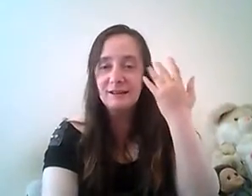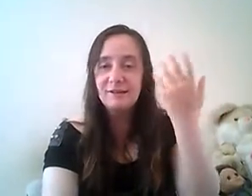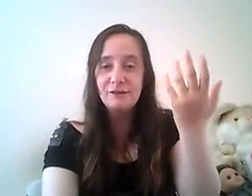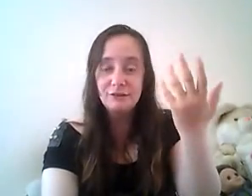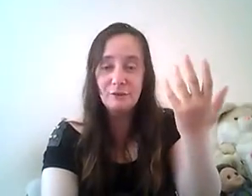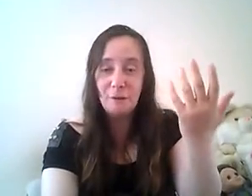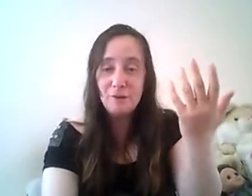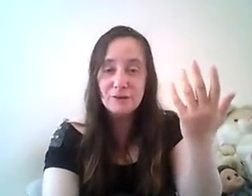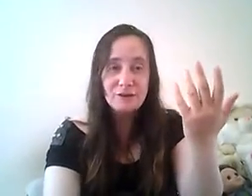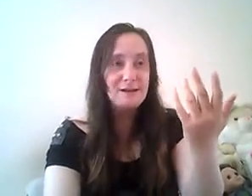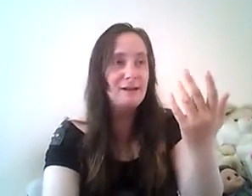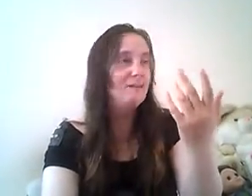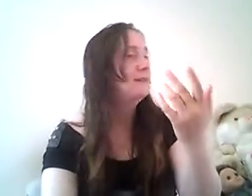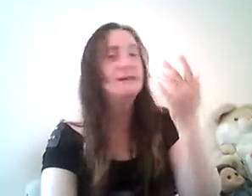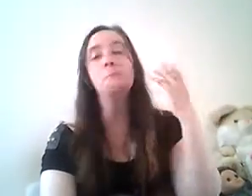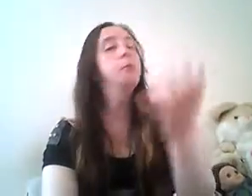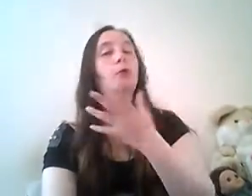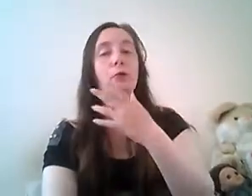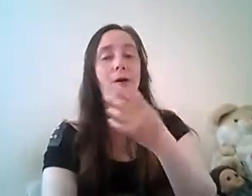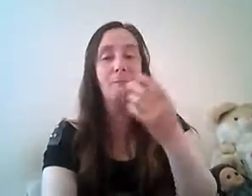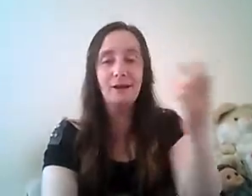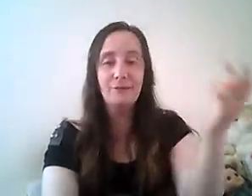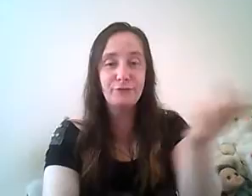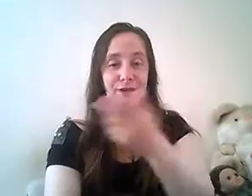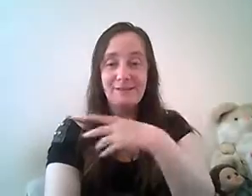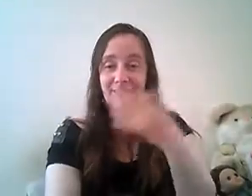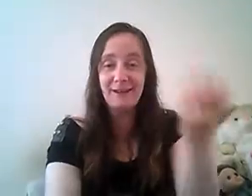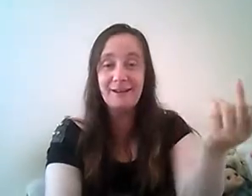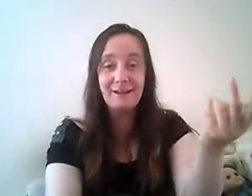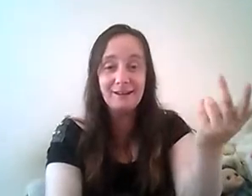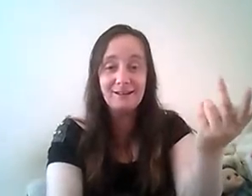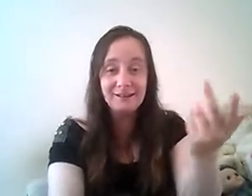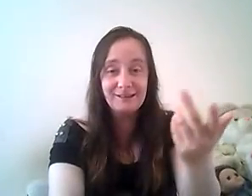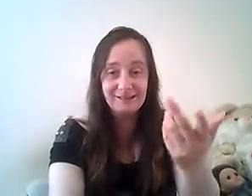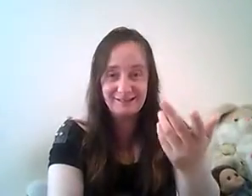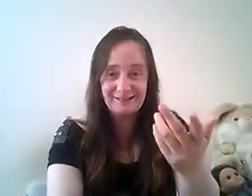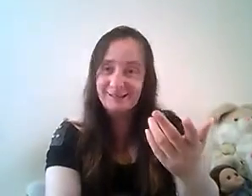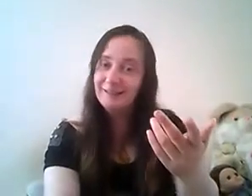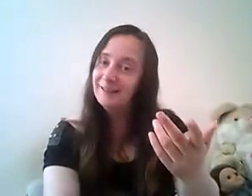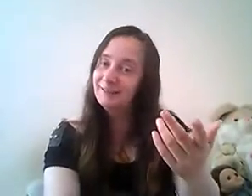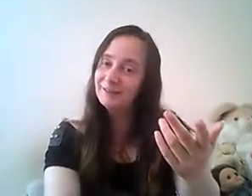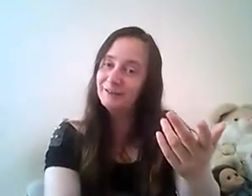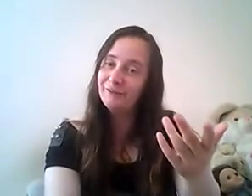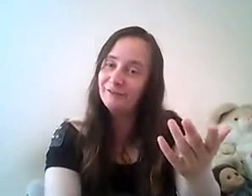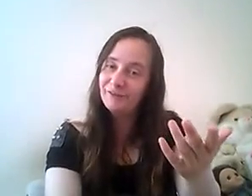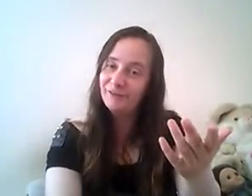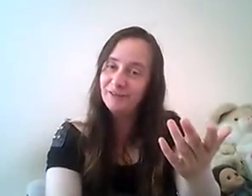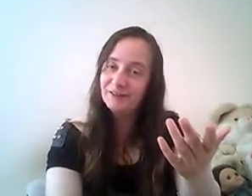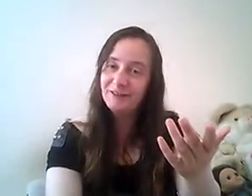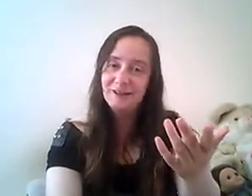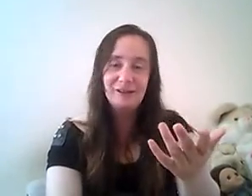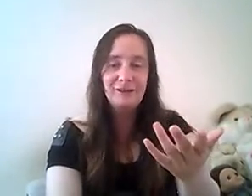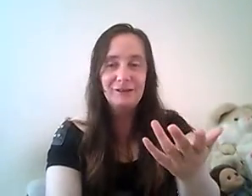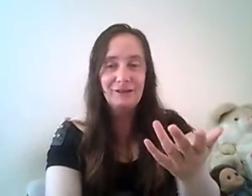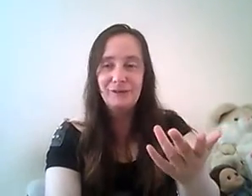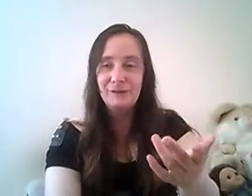learning to use a power and things like getting blown up left straight at the center and stuff oh